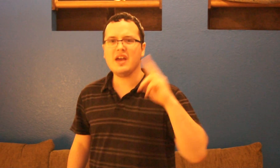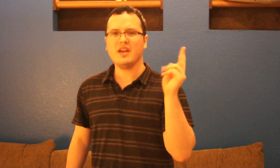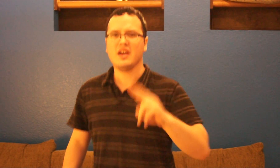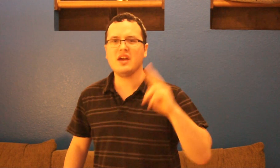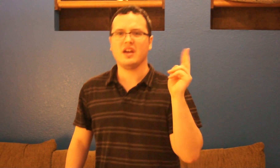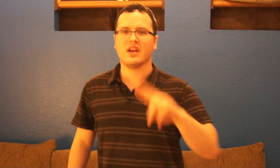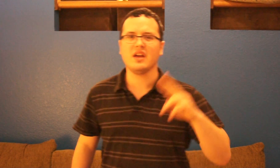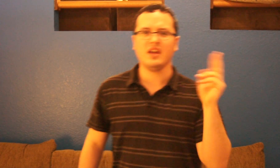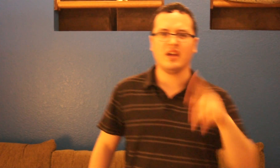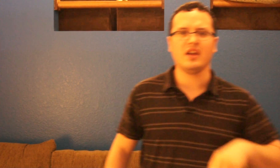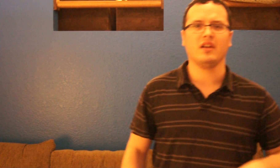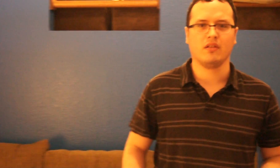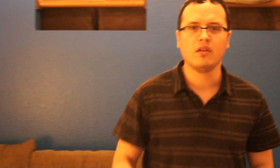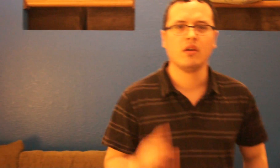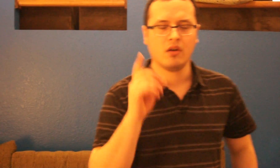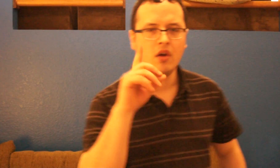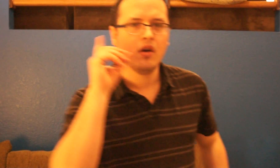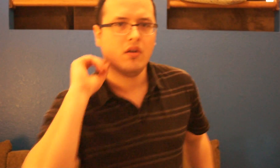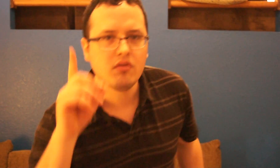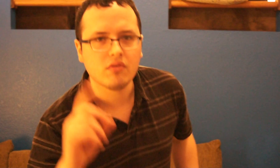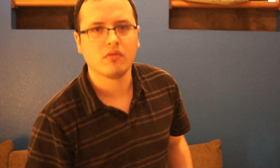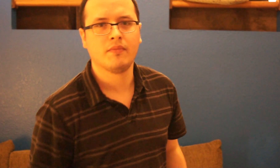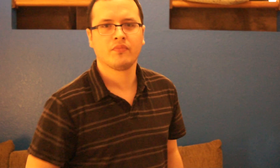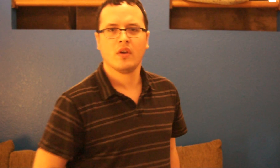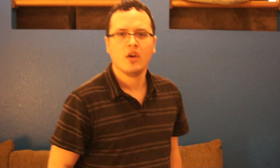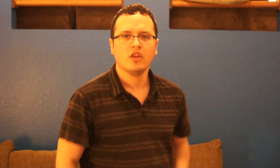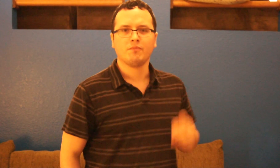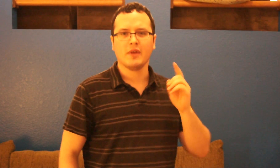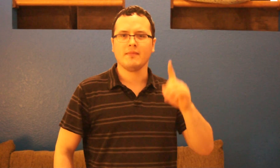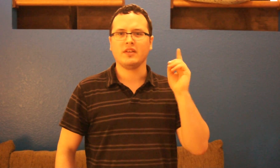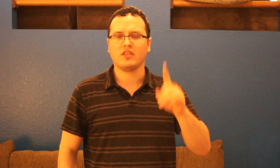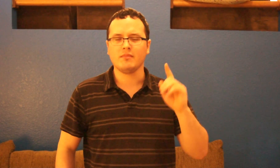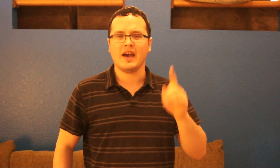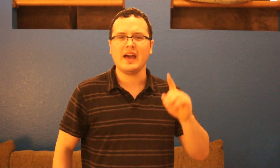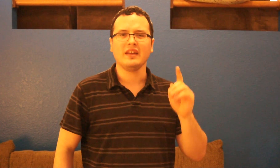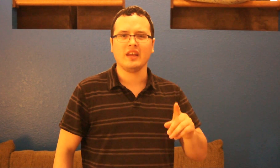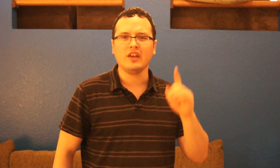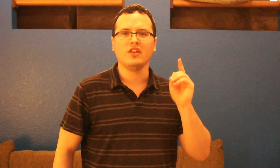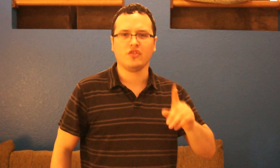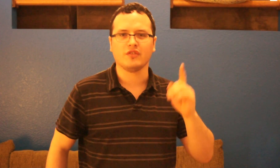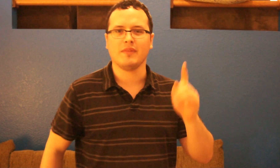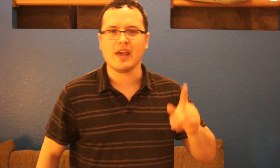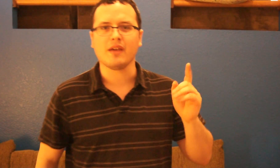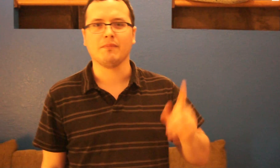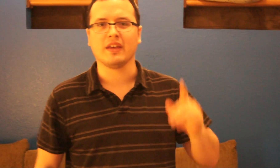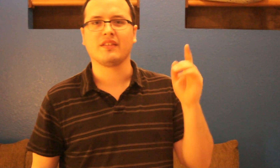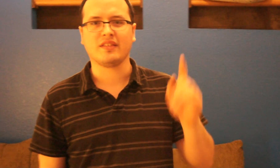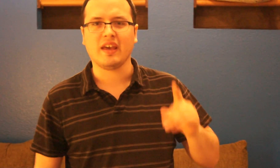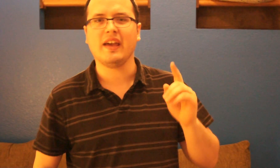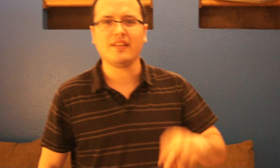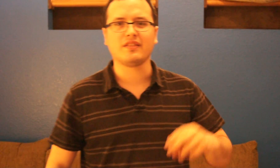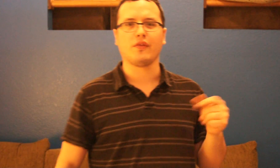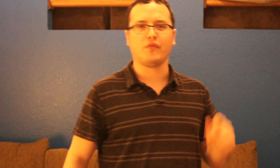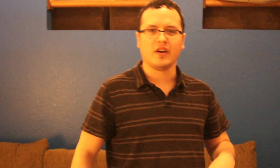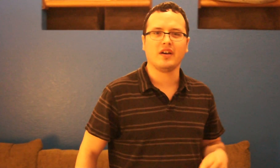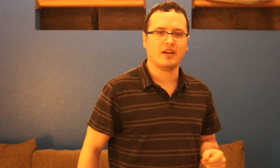oh you bring me to my knees you make me taste the fun